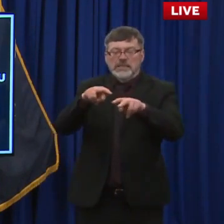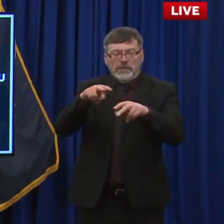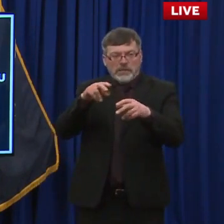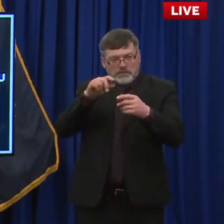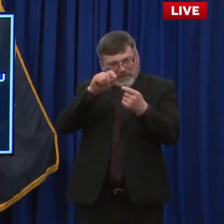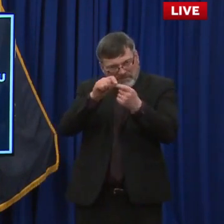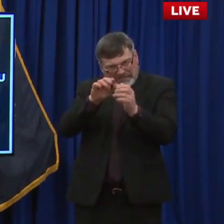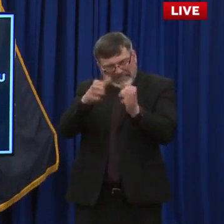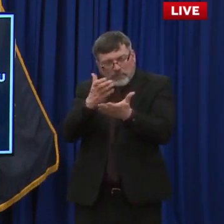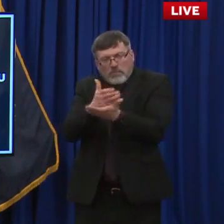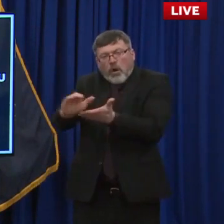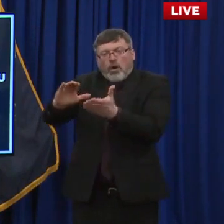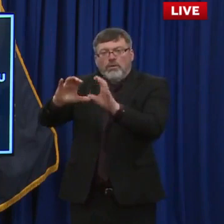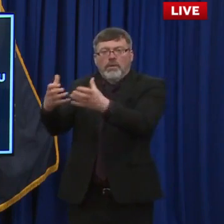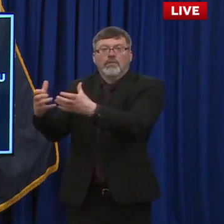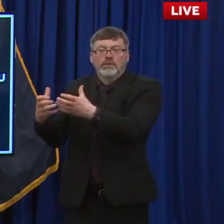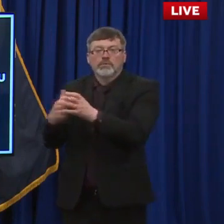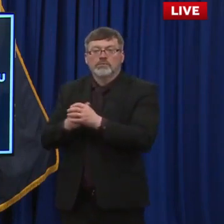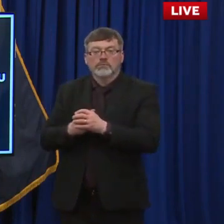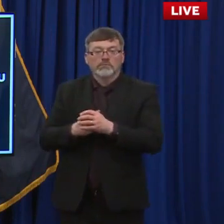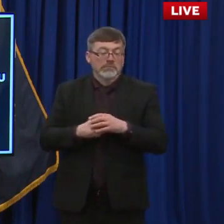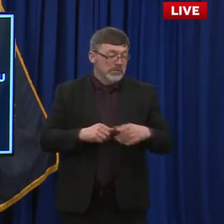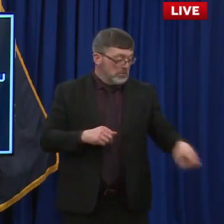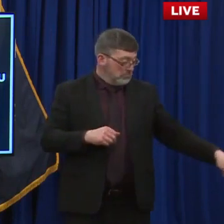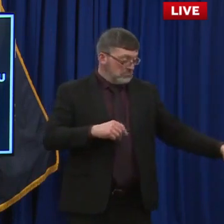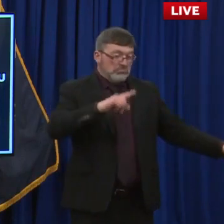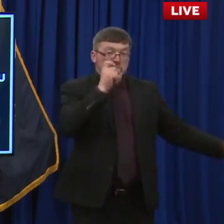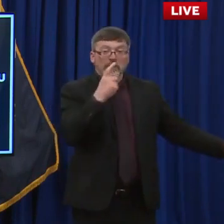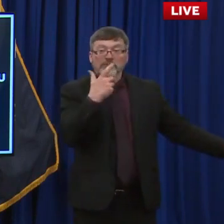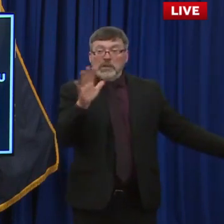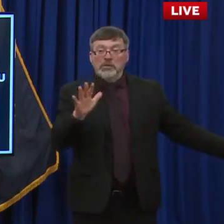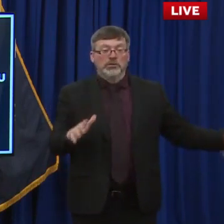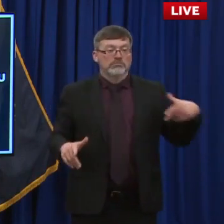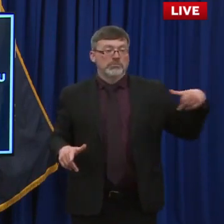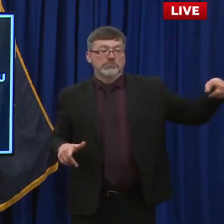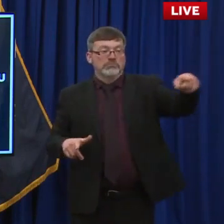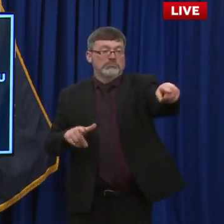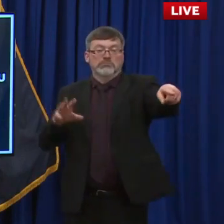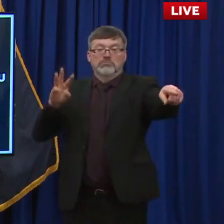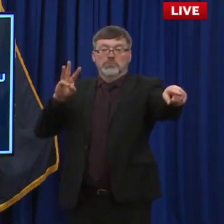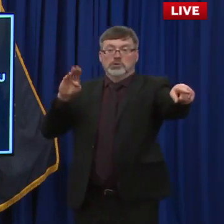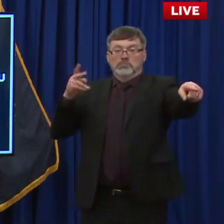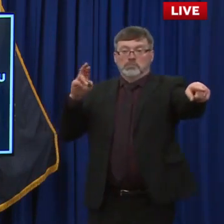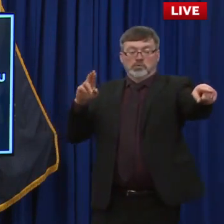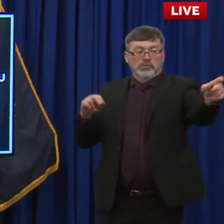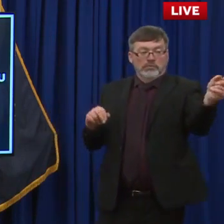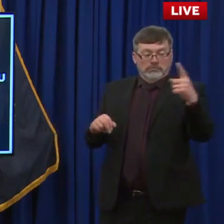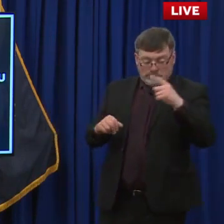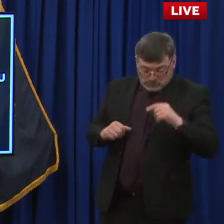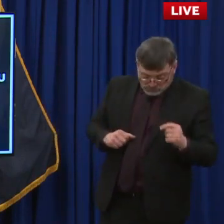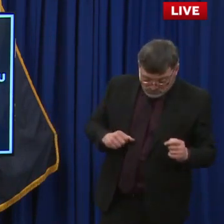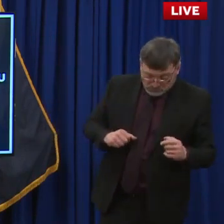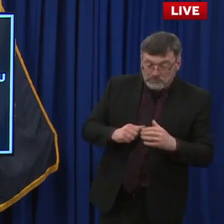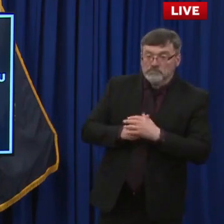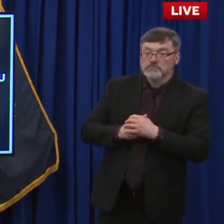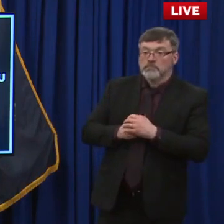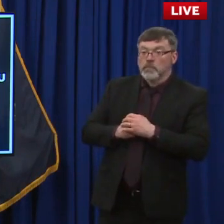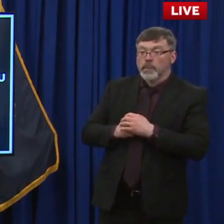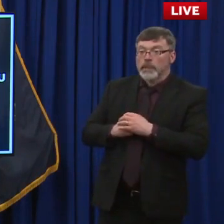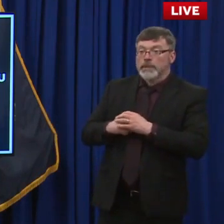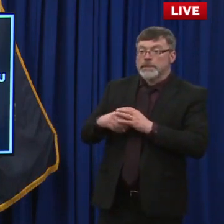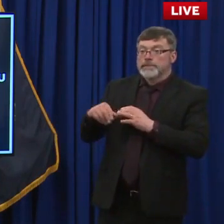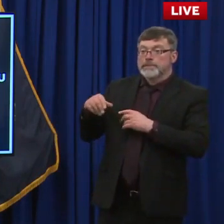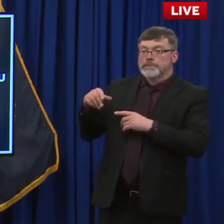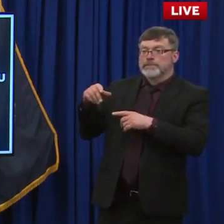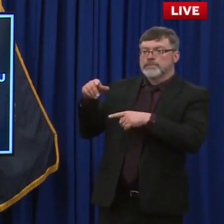Great. What else we got? Can I ask a question of Dr. Chan, a school related question? There's a new study that has just come out